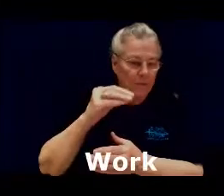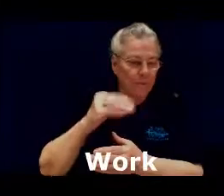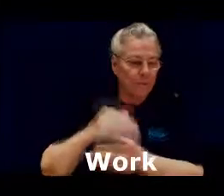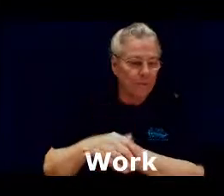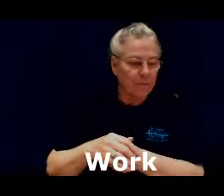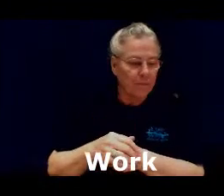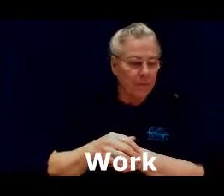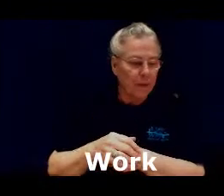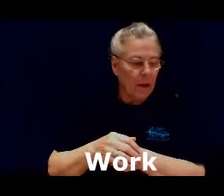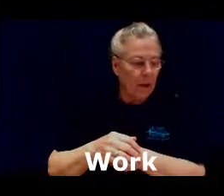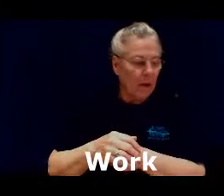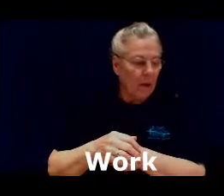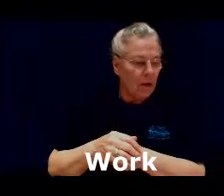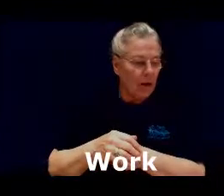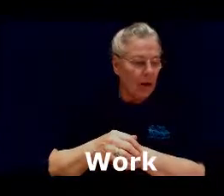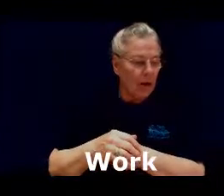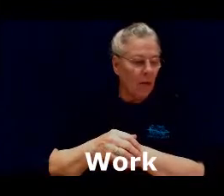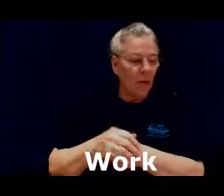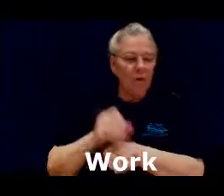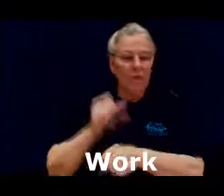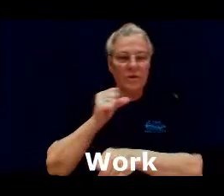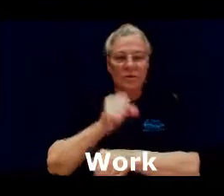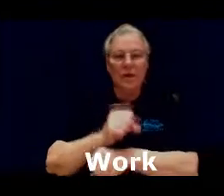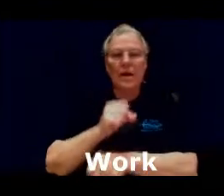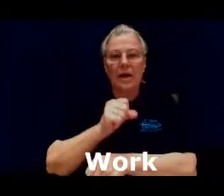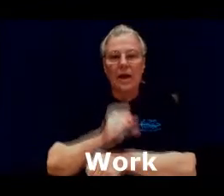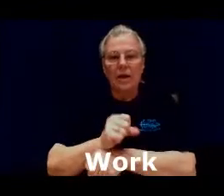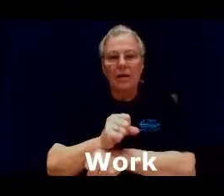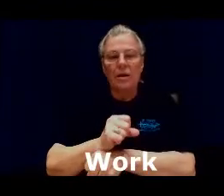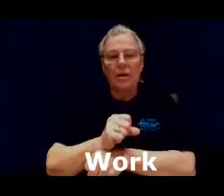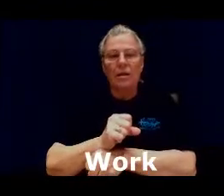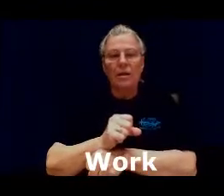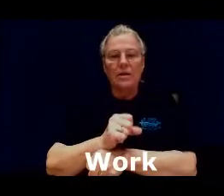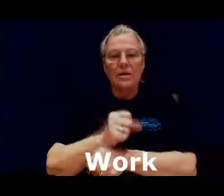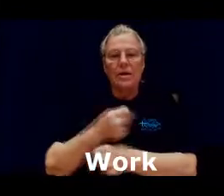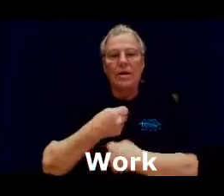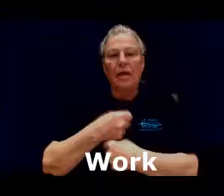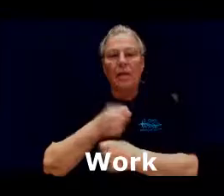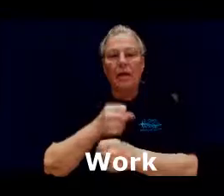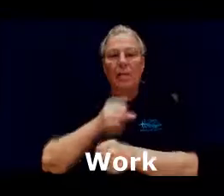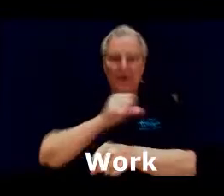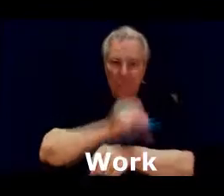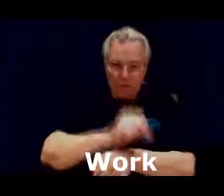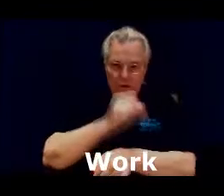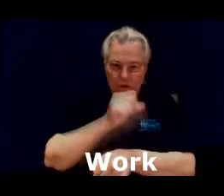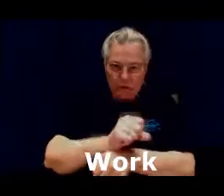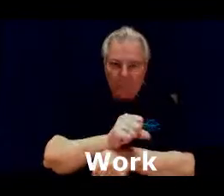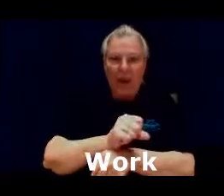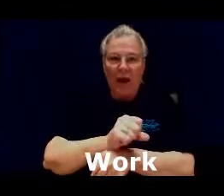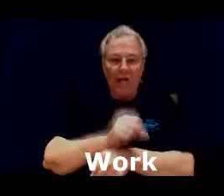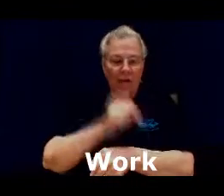works and again it's kind of like that makes but it's just the pounding